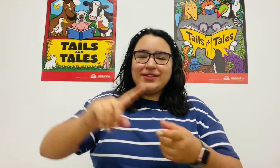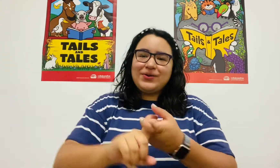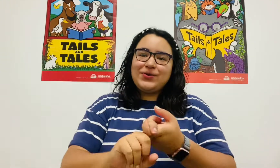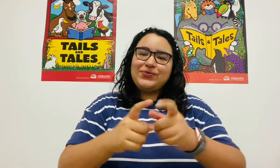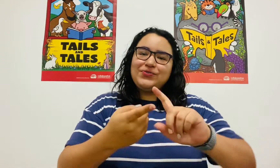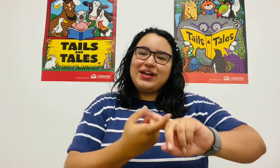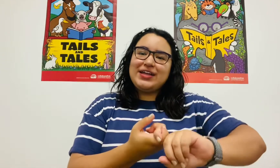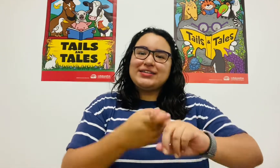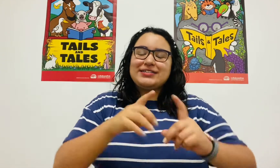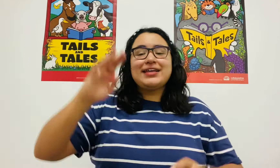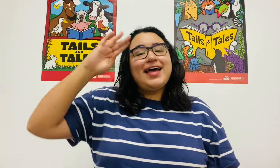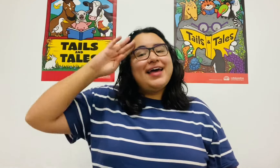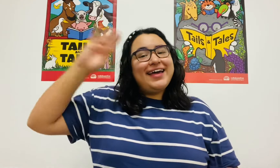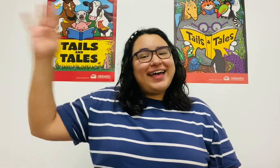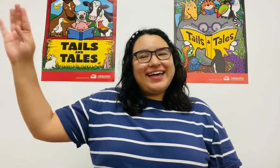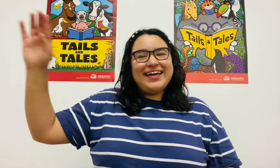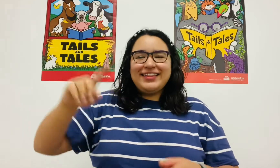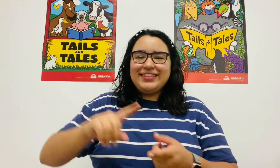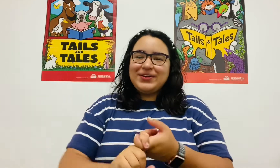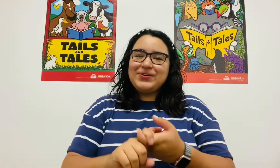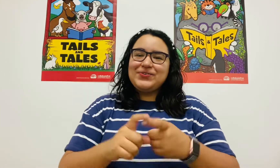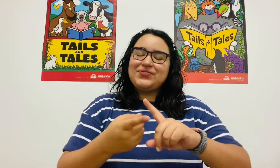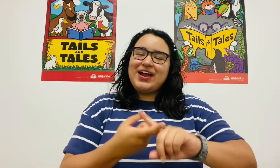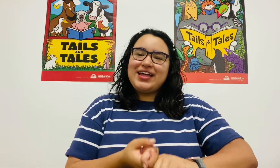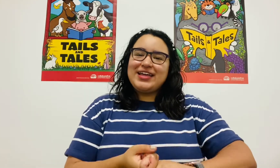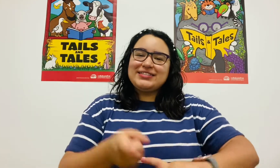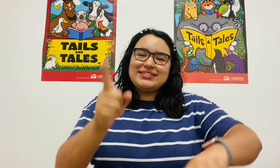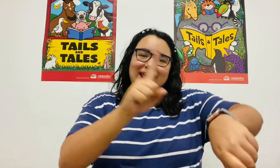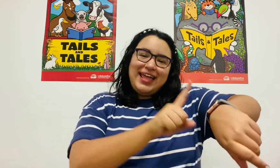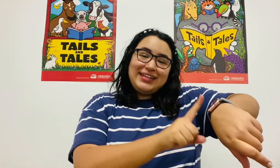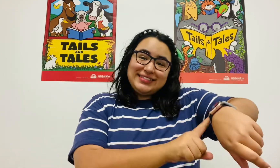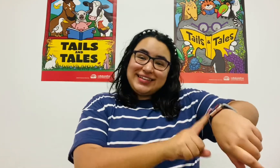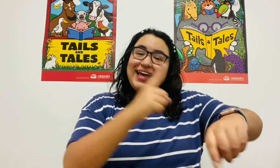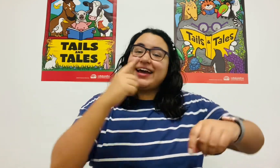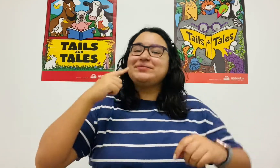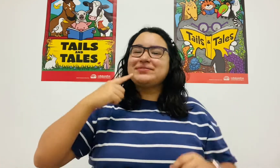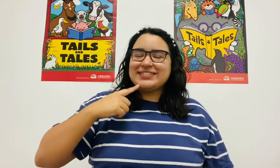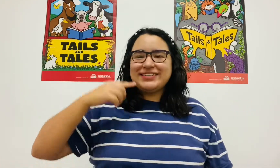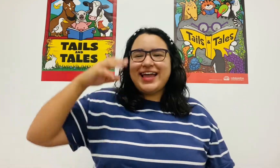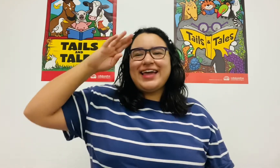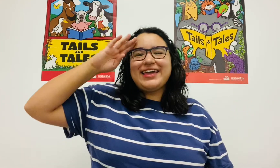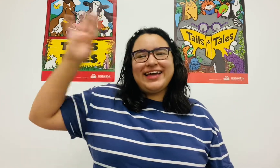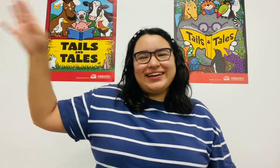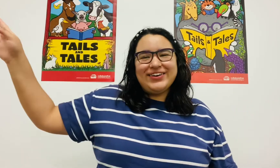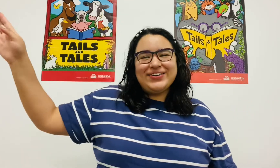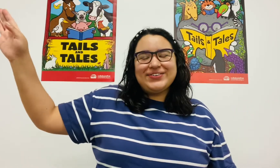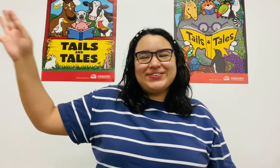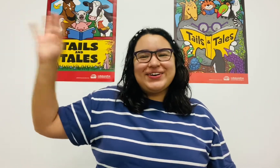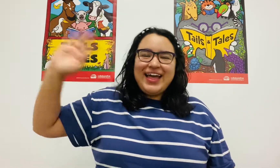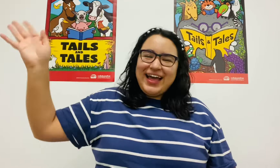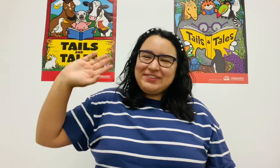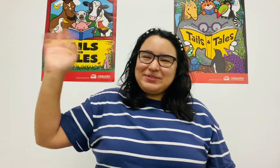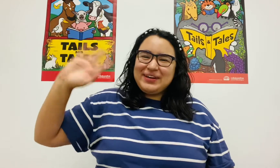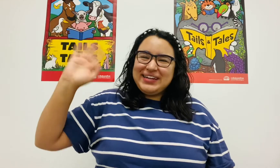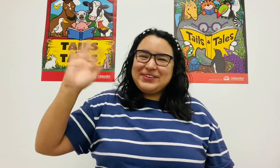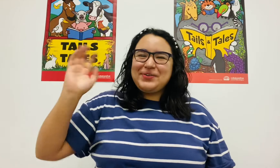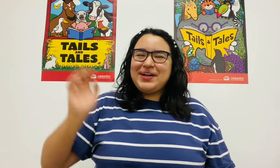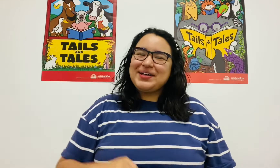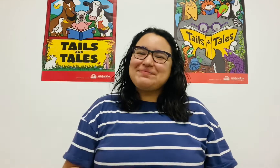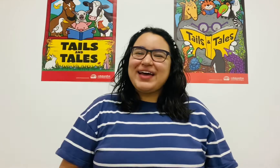friends, hello friends, it's time to say hello. Hi everybody! Welcome back